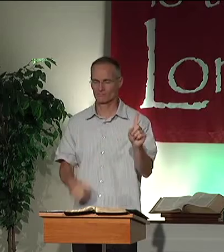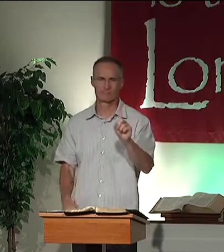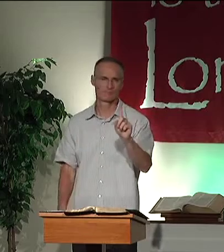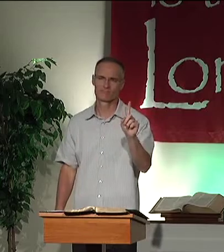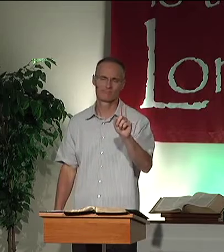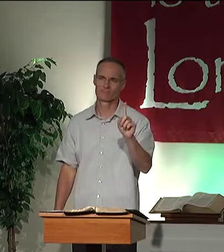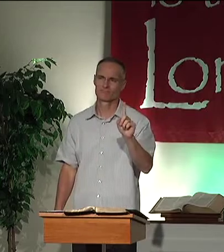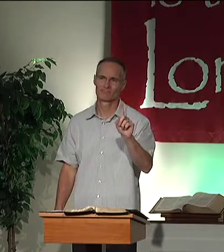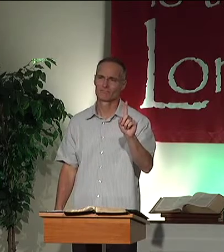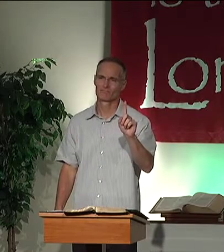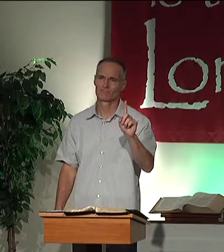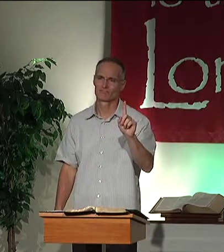manipulating his emotions.